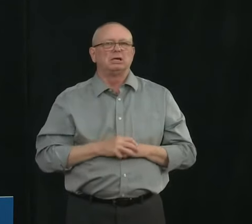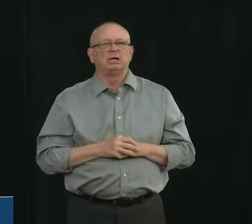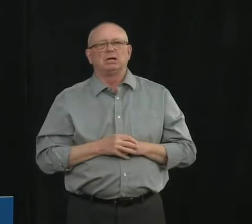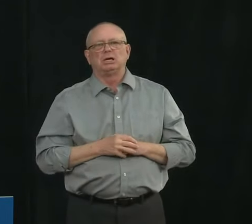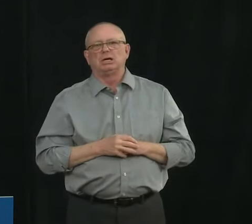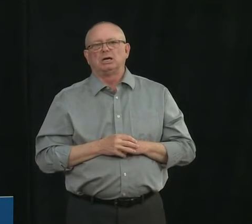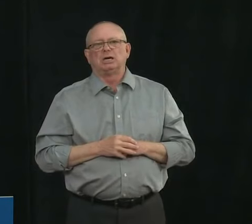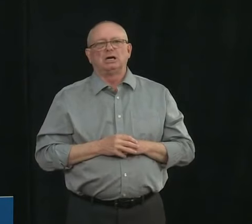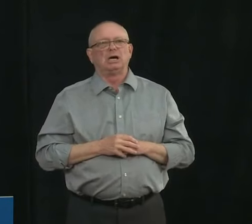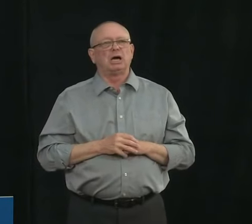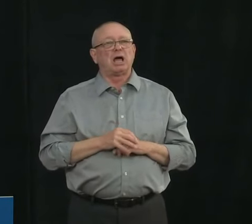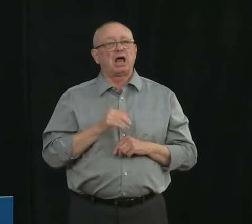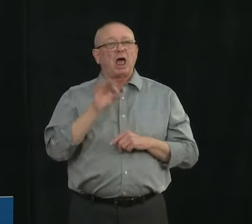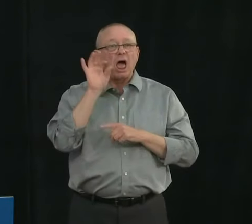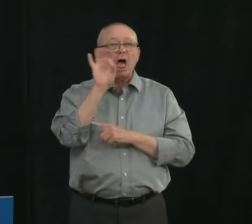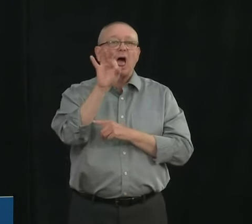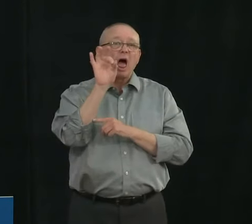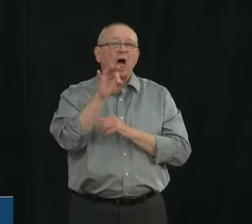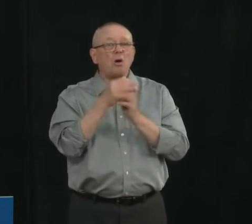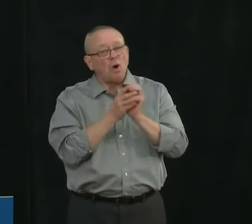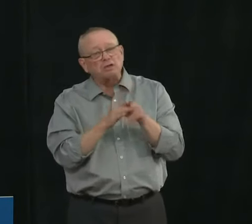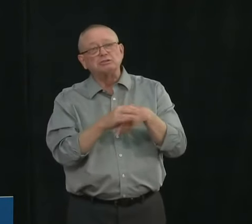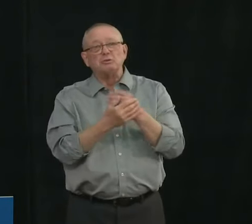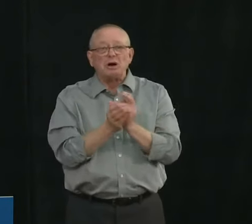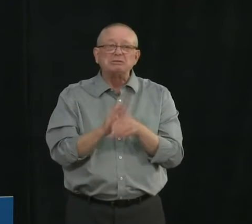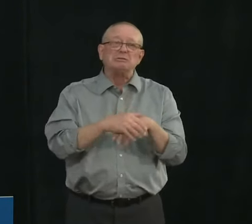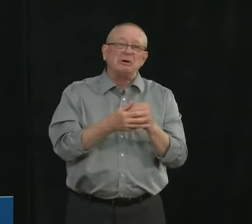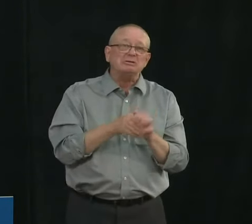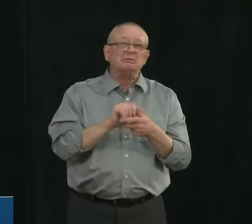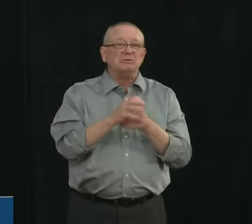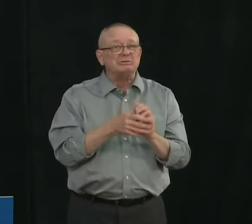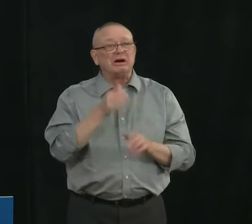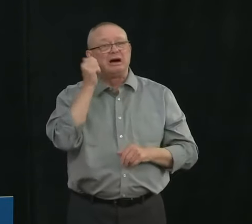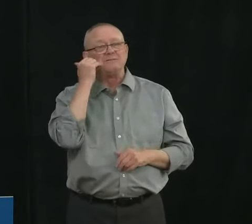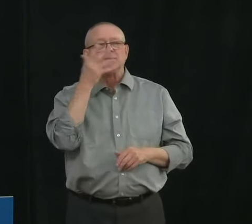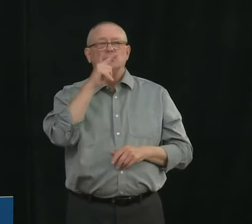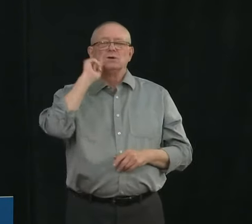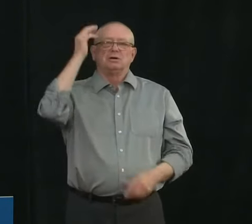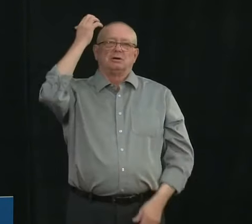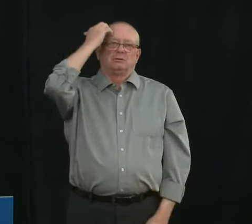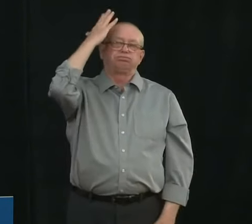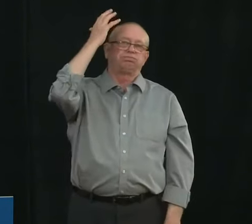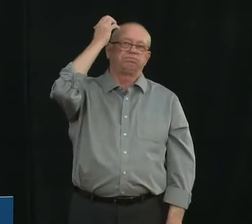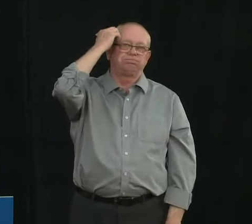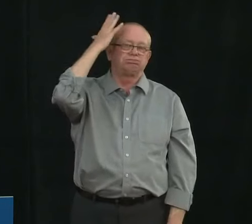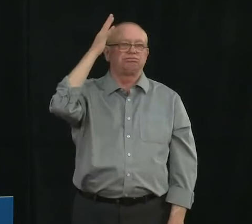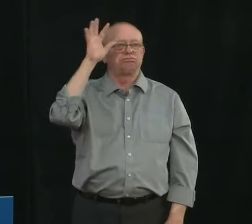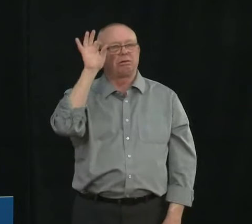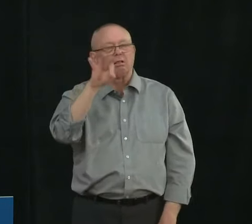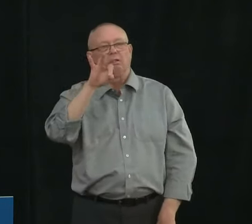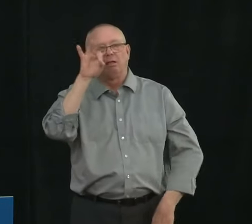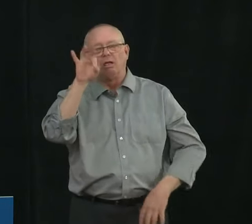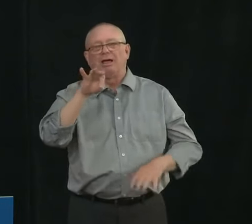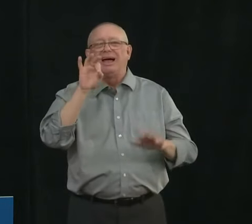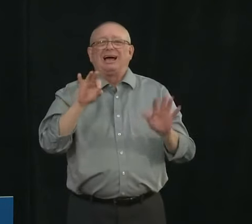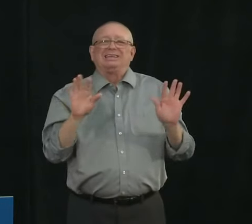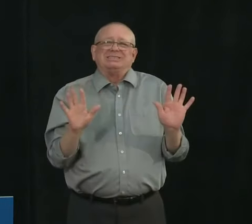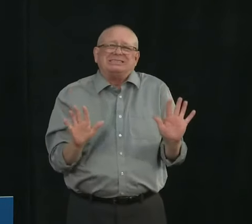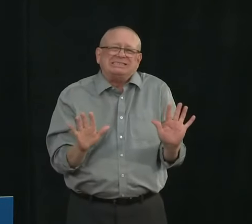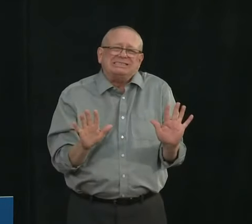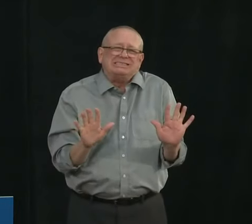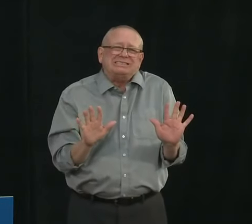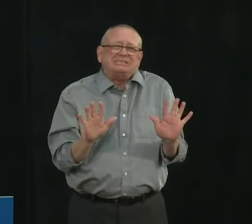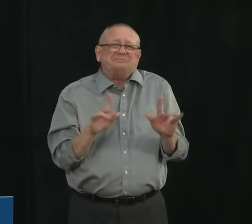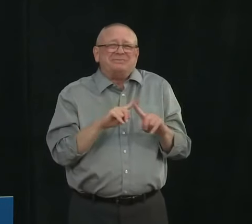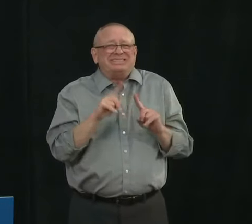wash their hands one more time feels like nails on a chalkboard at this point. The trouble is that the virus has not